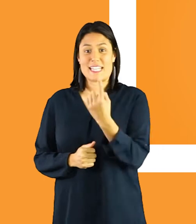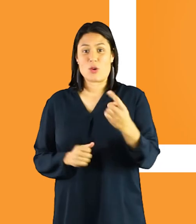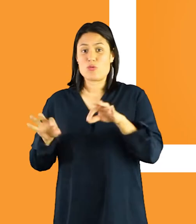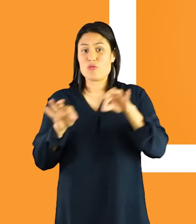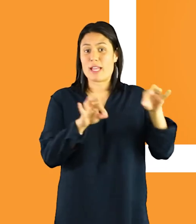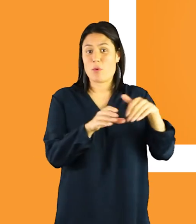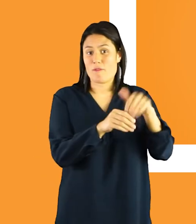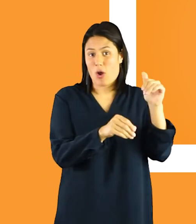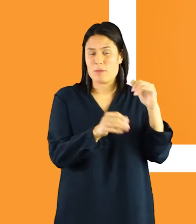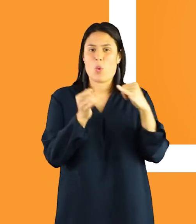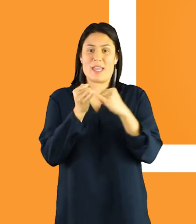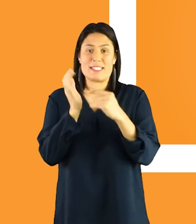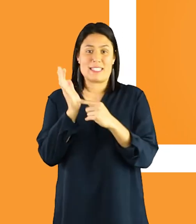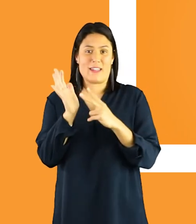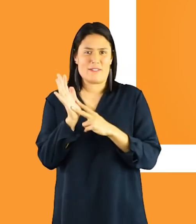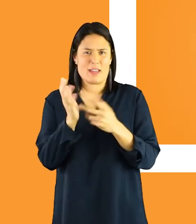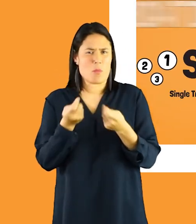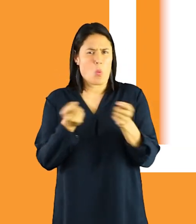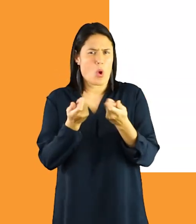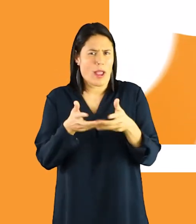Here's how you vote under STV.